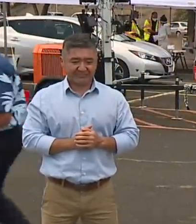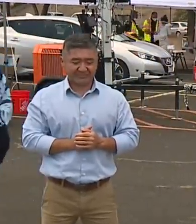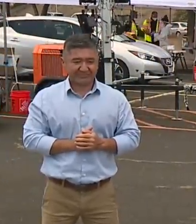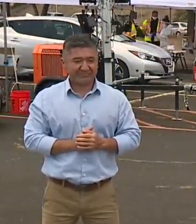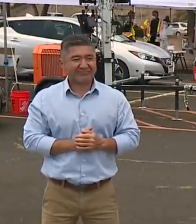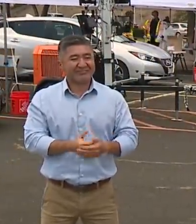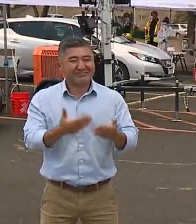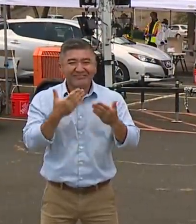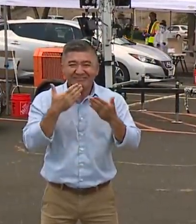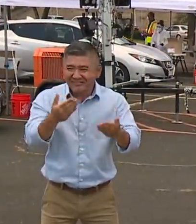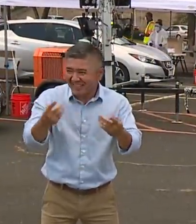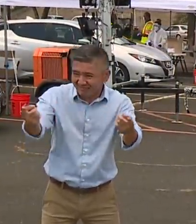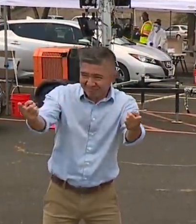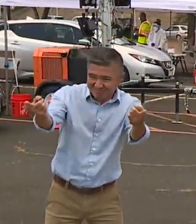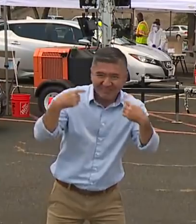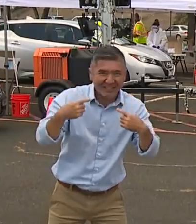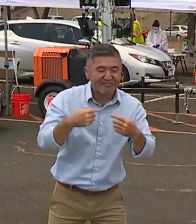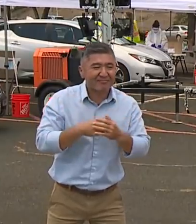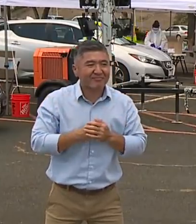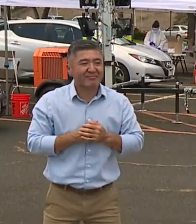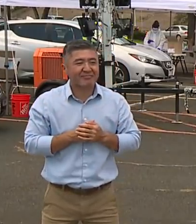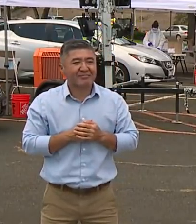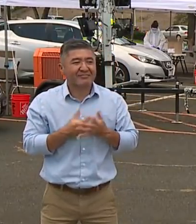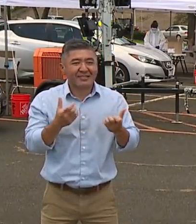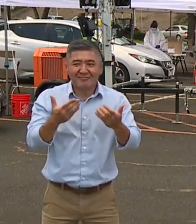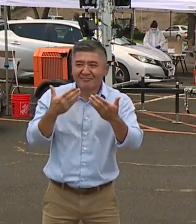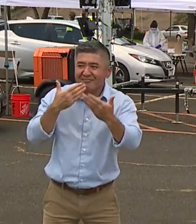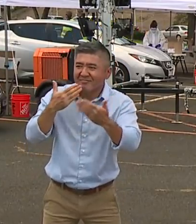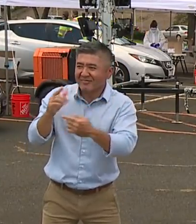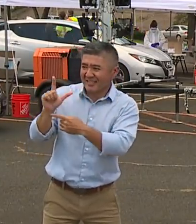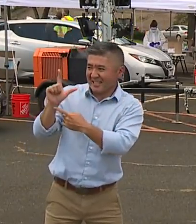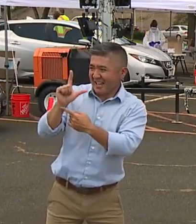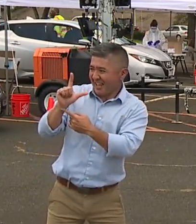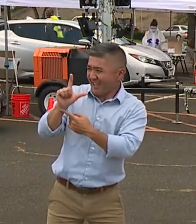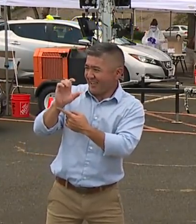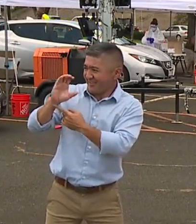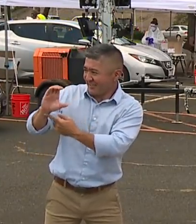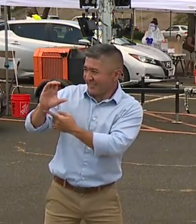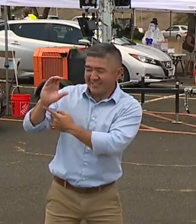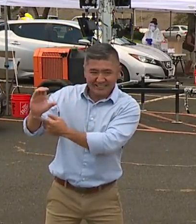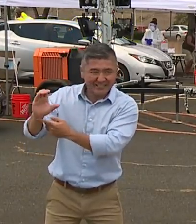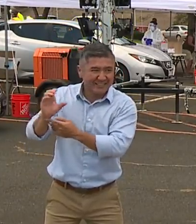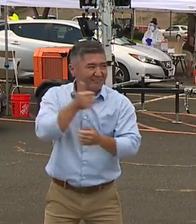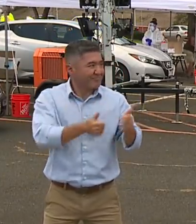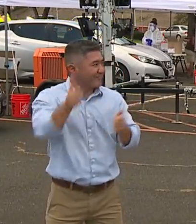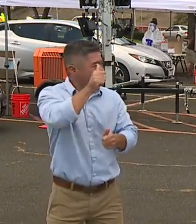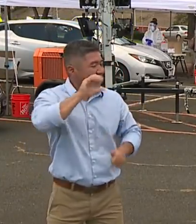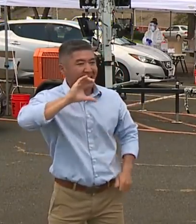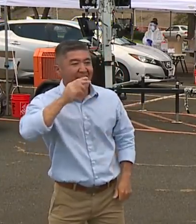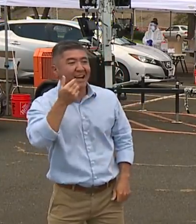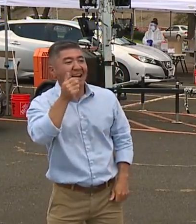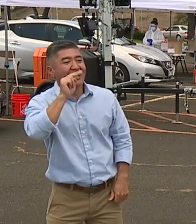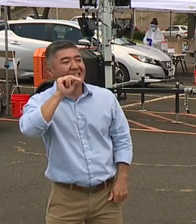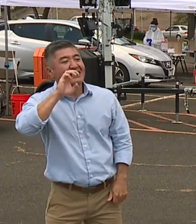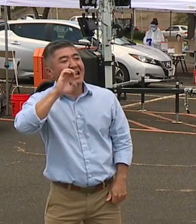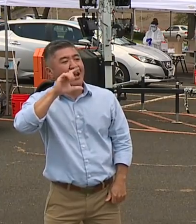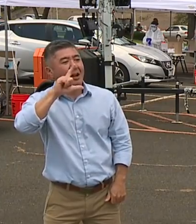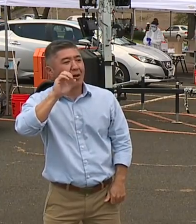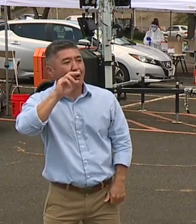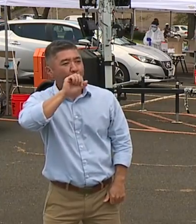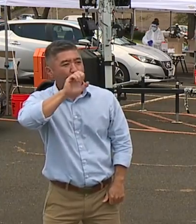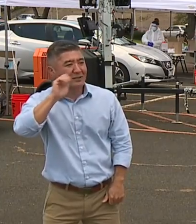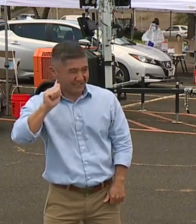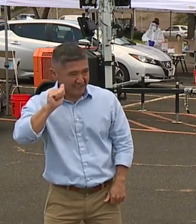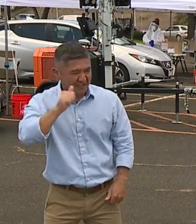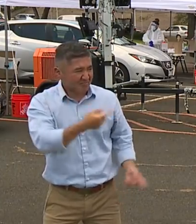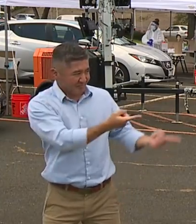Well, thank you for coming out. I want to thank Leeward College and Chancellor Penelosa for hosting this site. I want